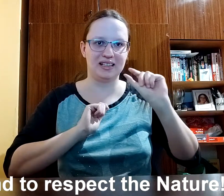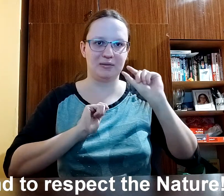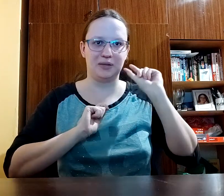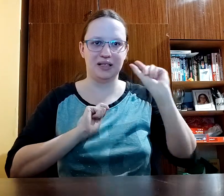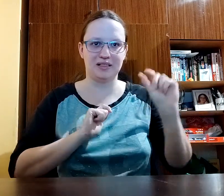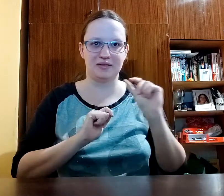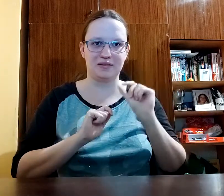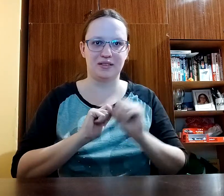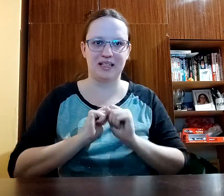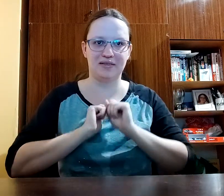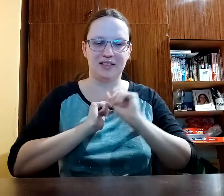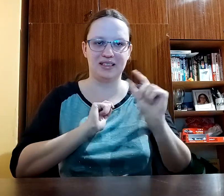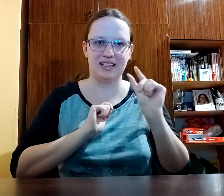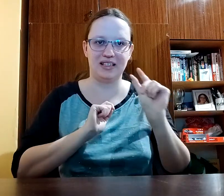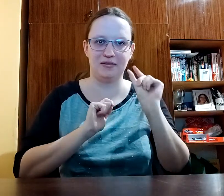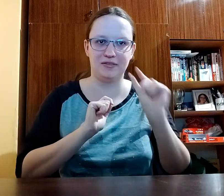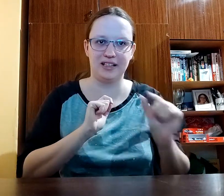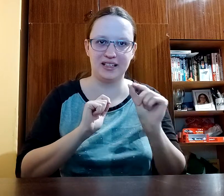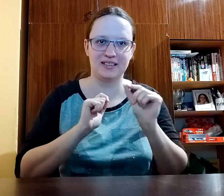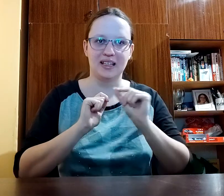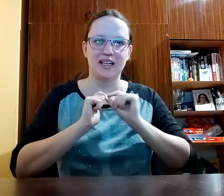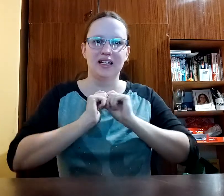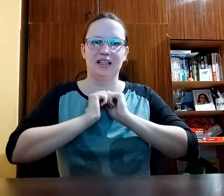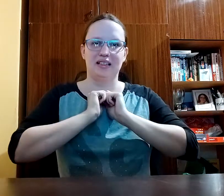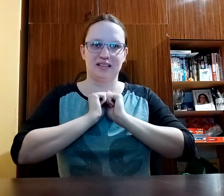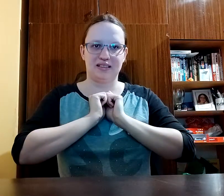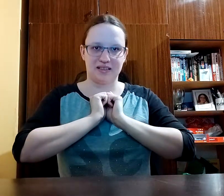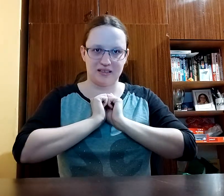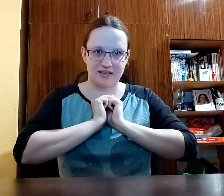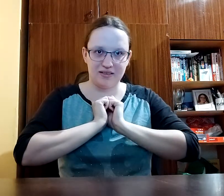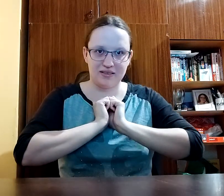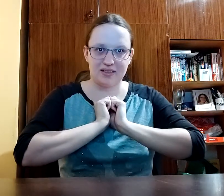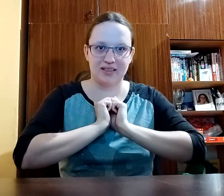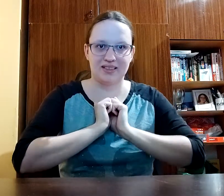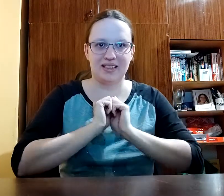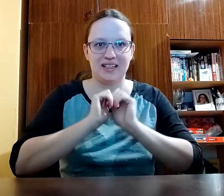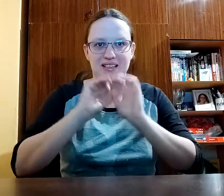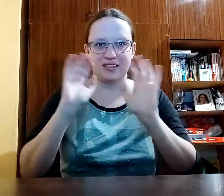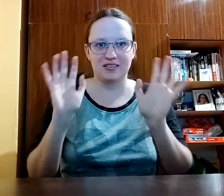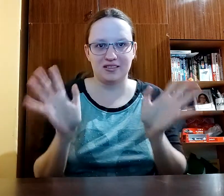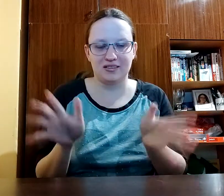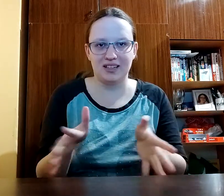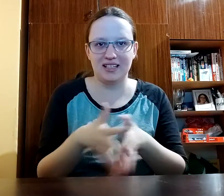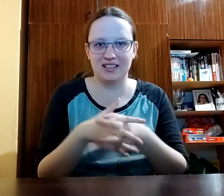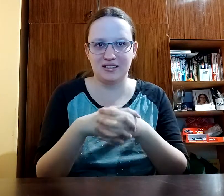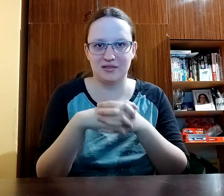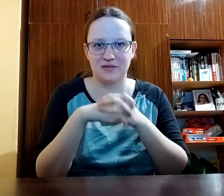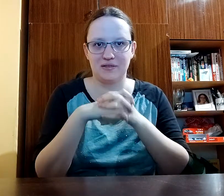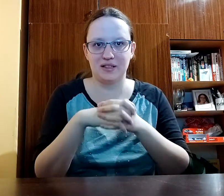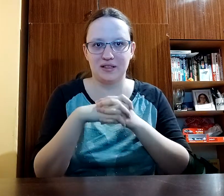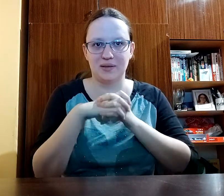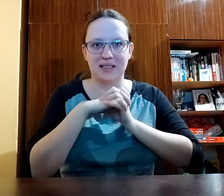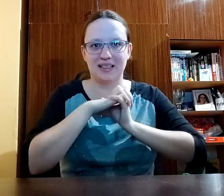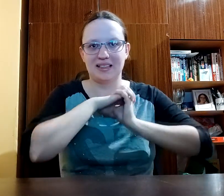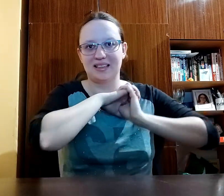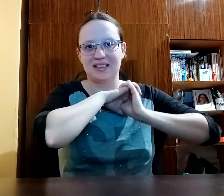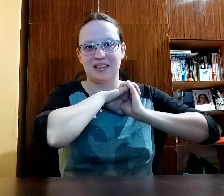parts of your life the tiny things and also it's like the continuation of overcoming the